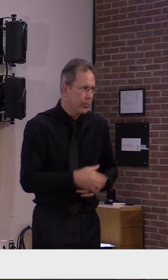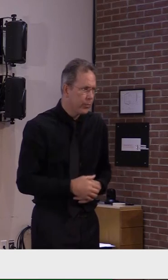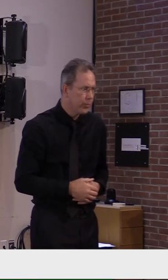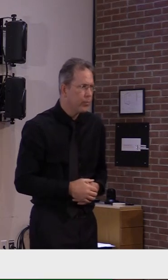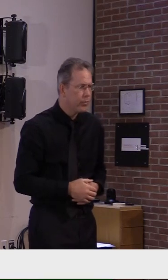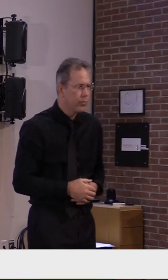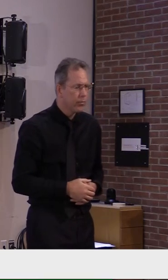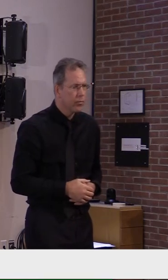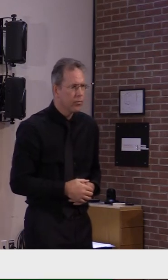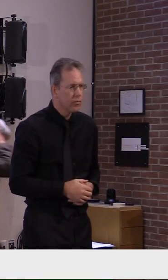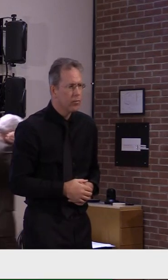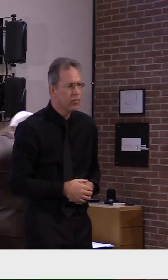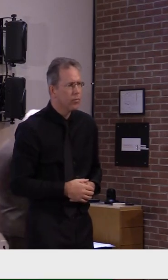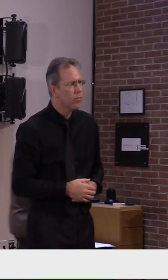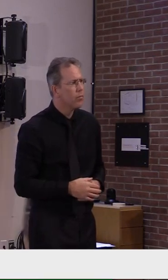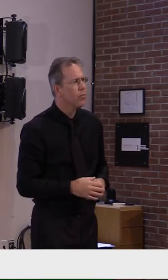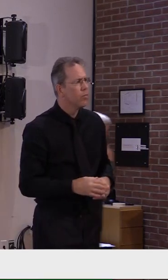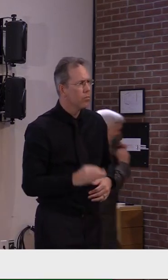Avery, WCAS.